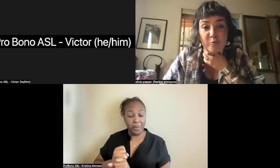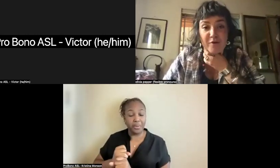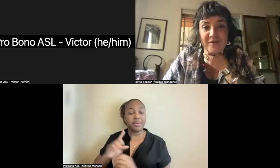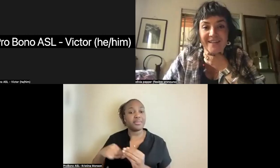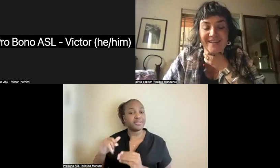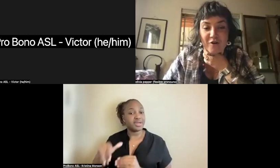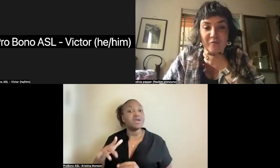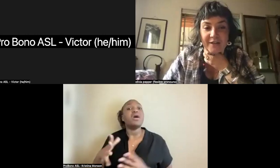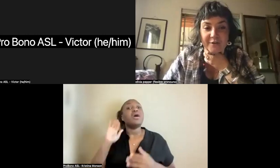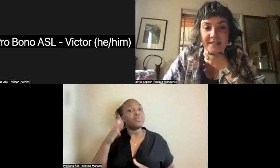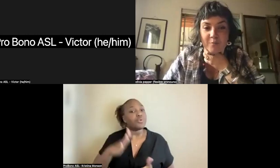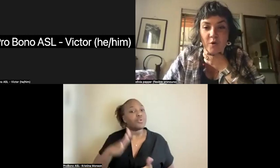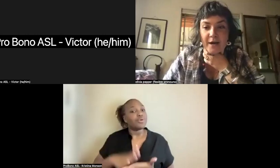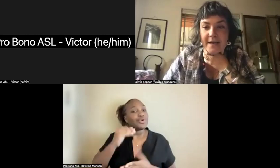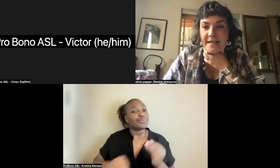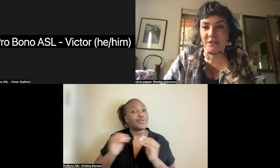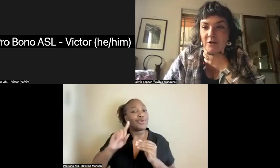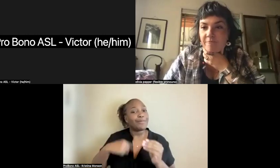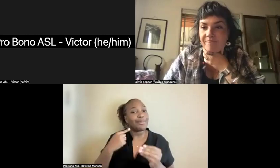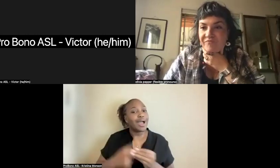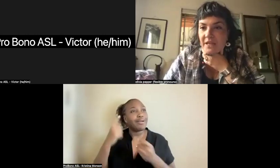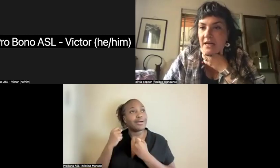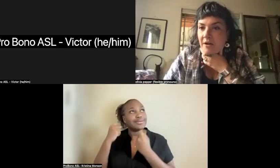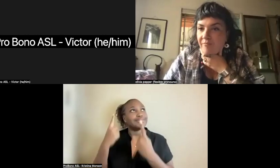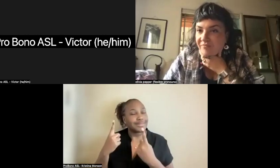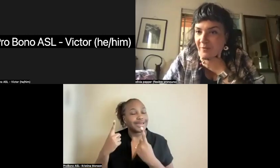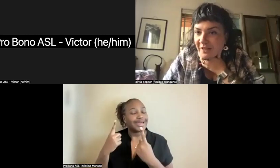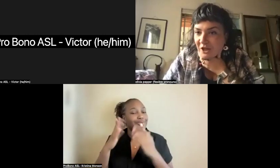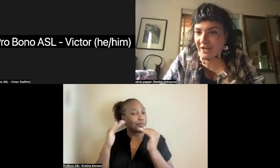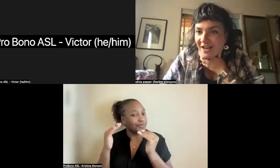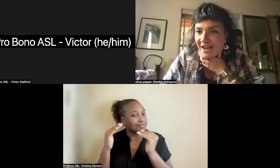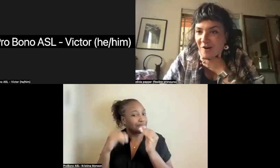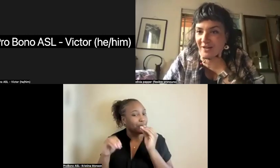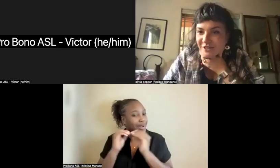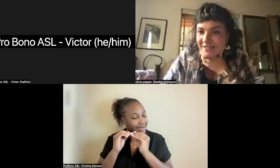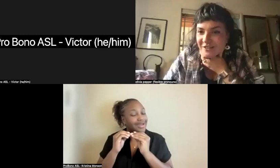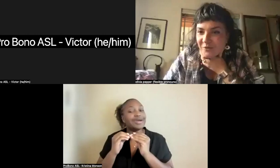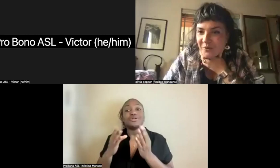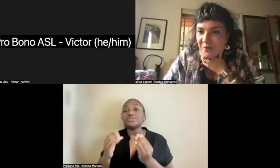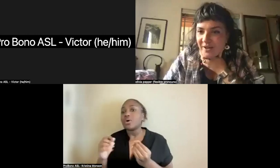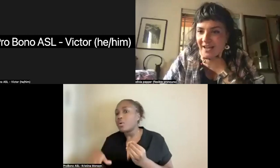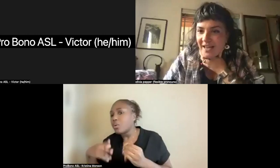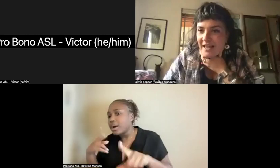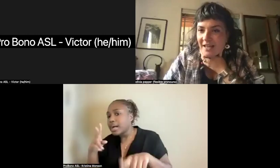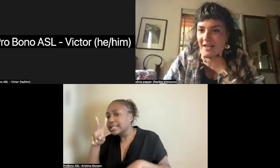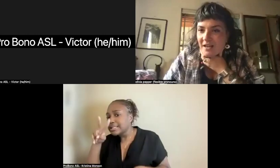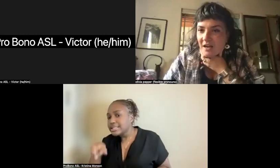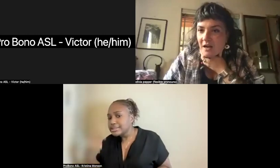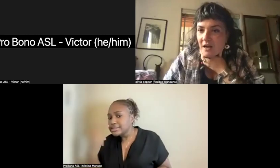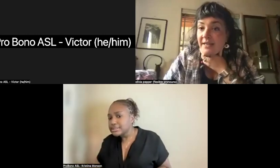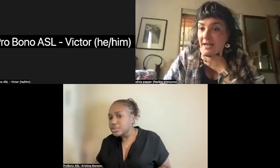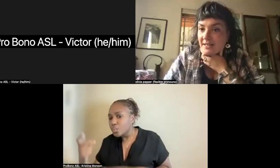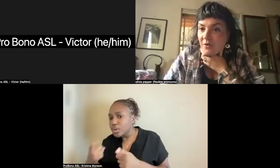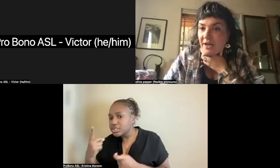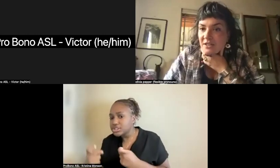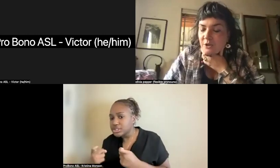more about and hopefully understand more. So, um, I'm going to look at, at questions real quick. Uh,